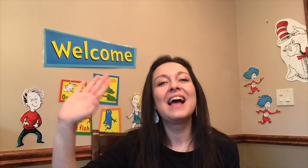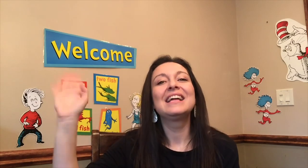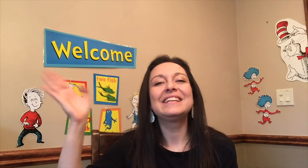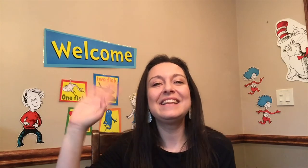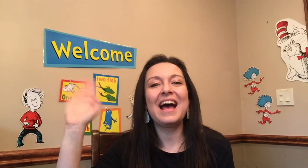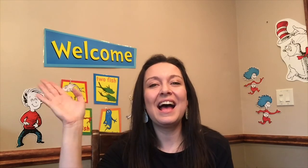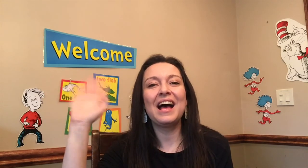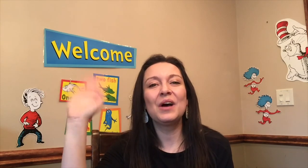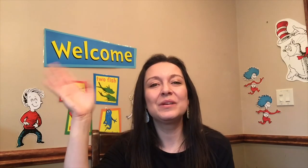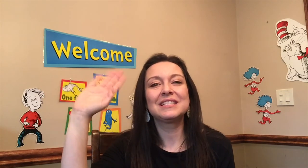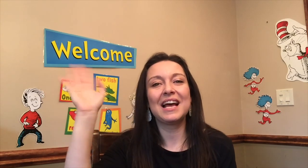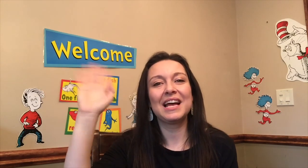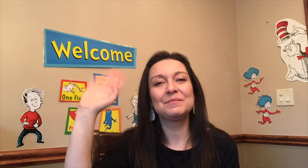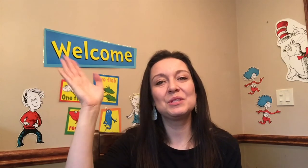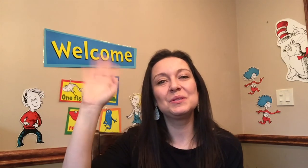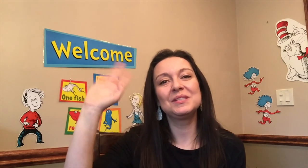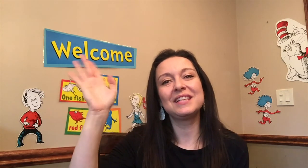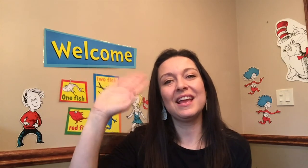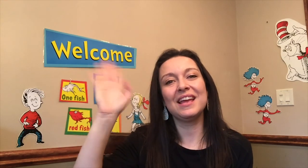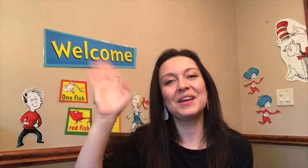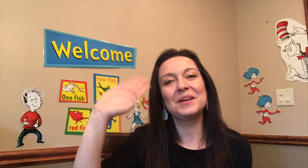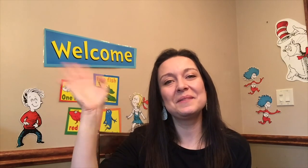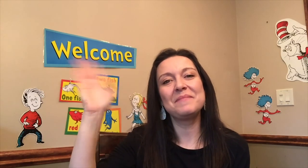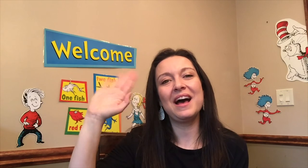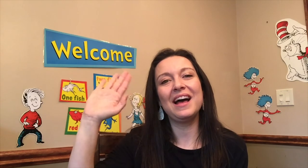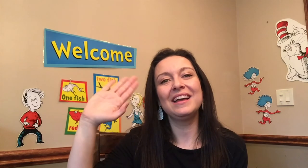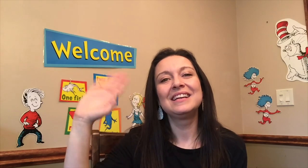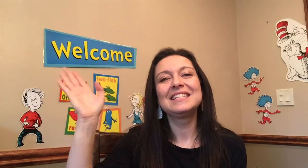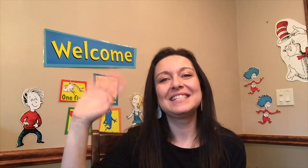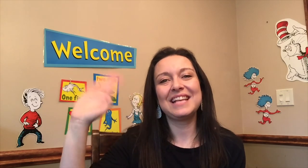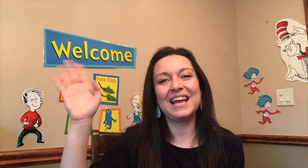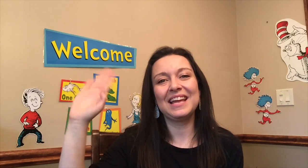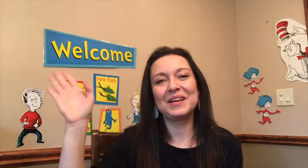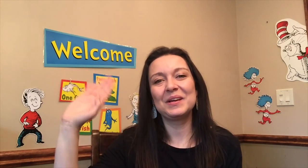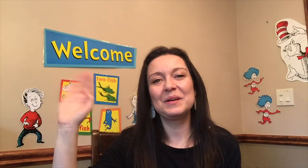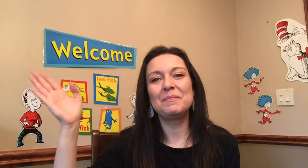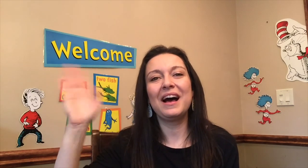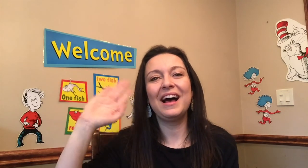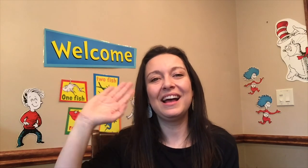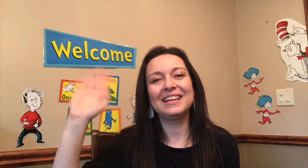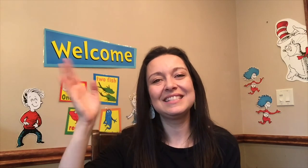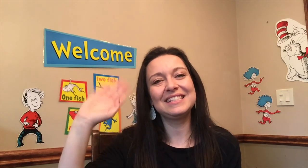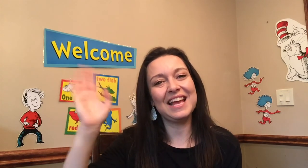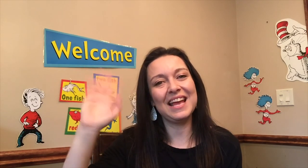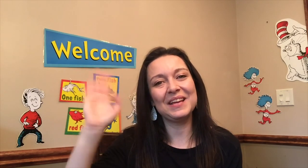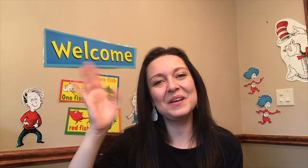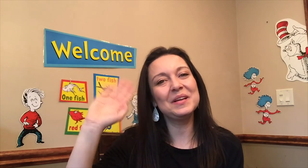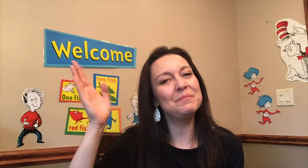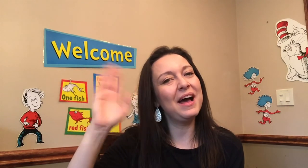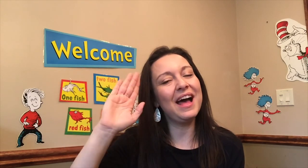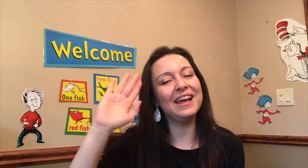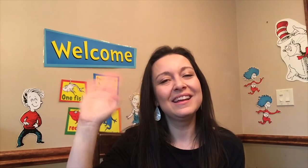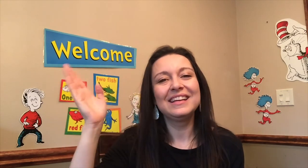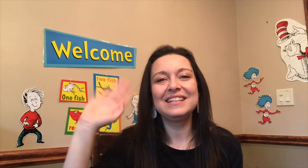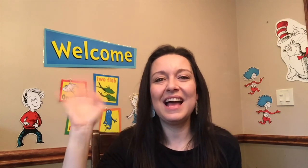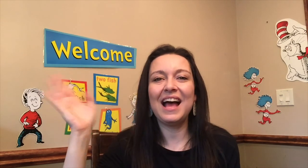now it's time to say goodbye say goodbye say goodbye now